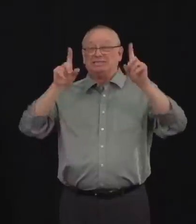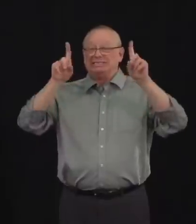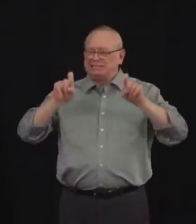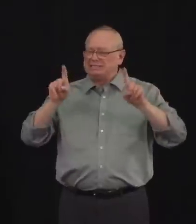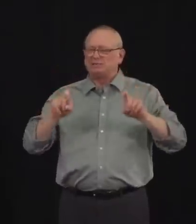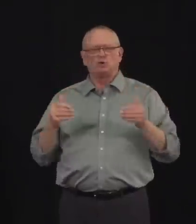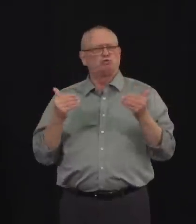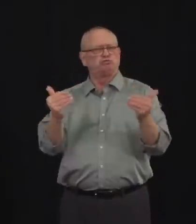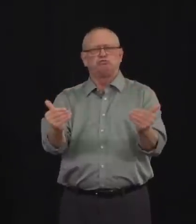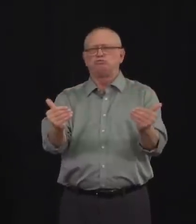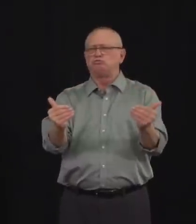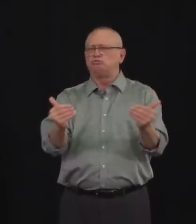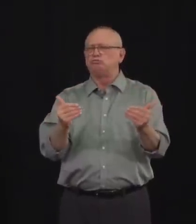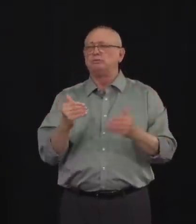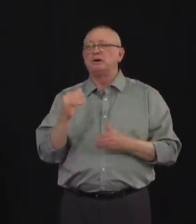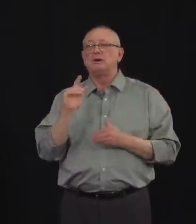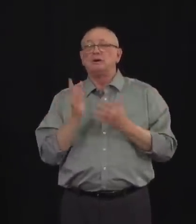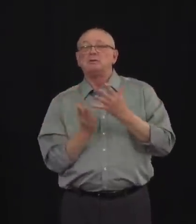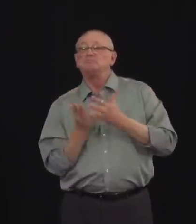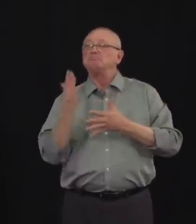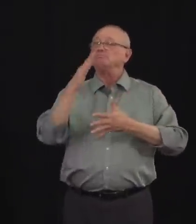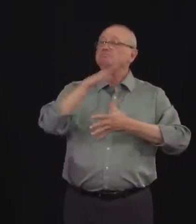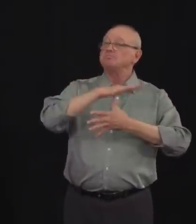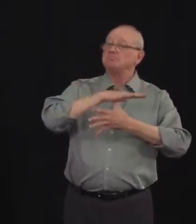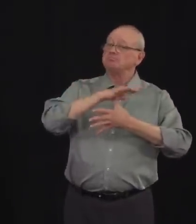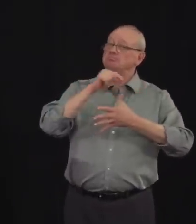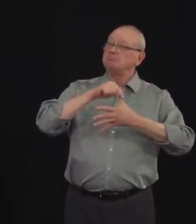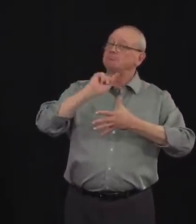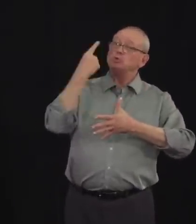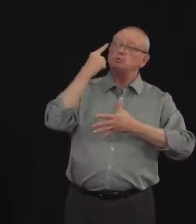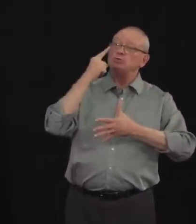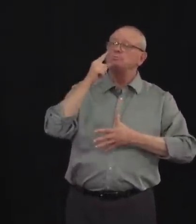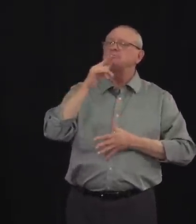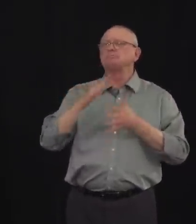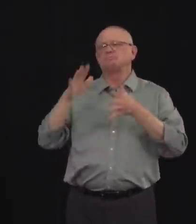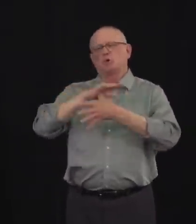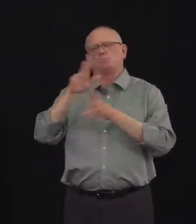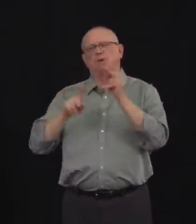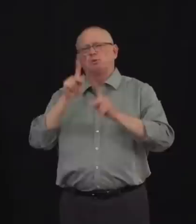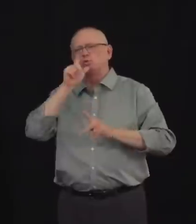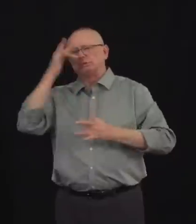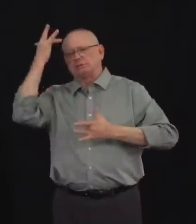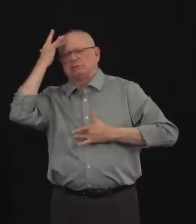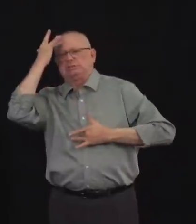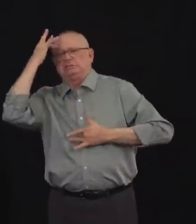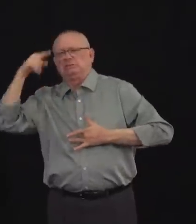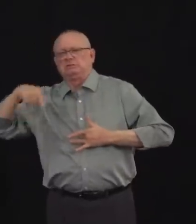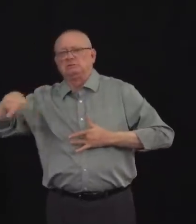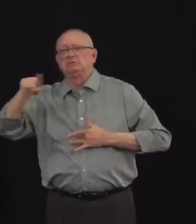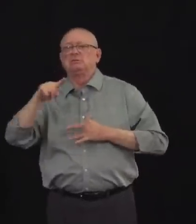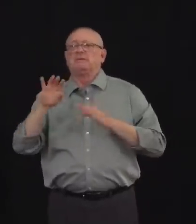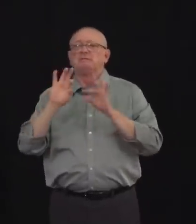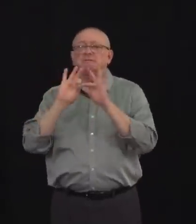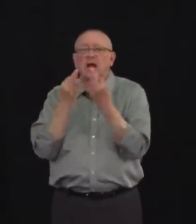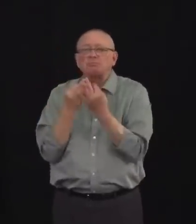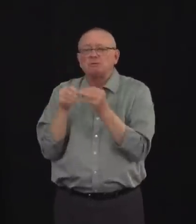priority will continue to be given to symptomatic individuals and close contacts of known COVID cases.